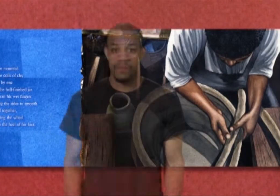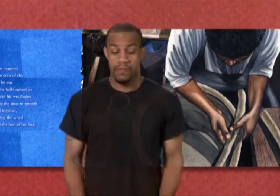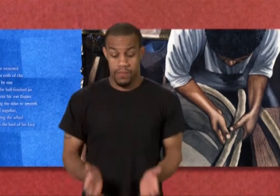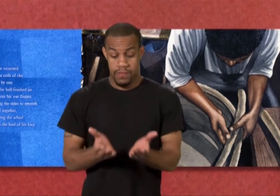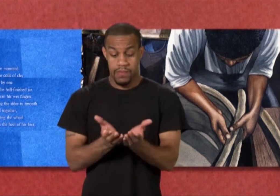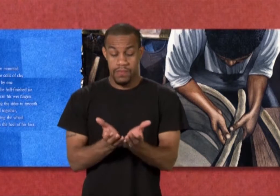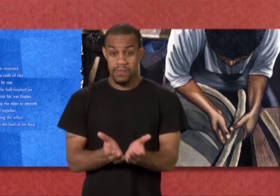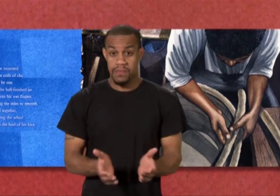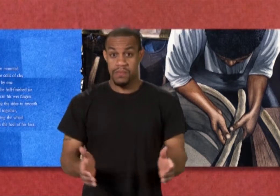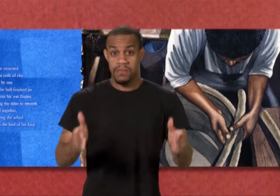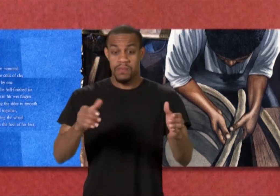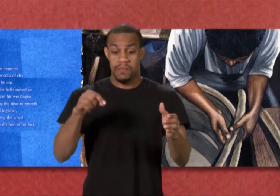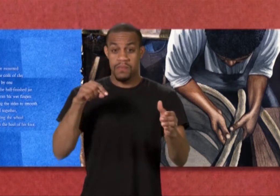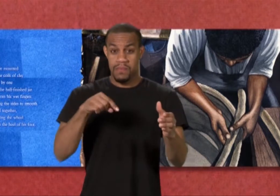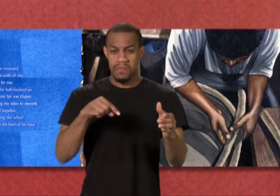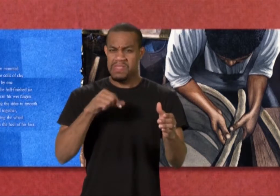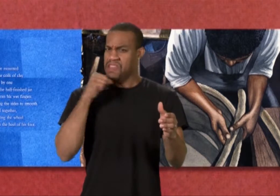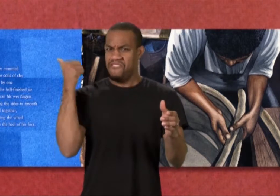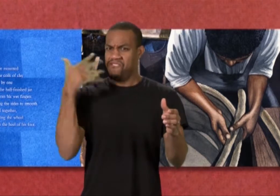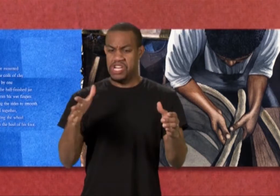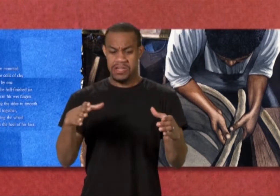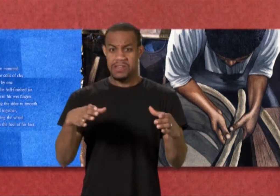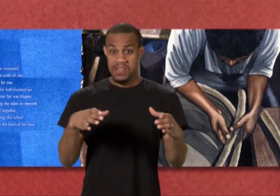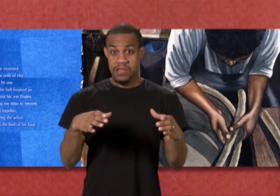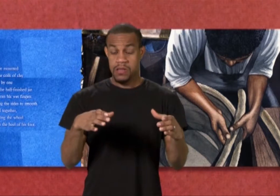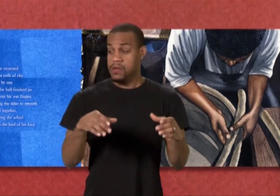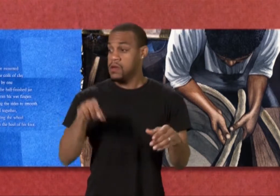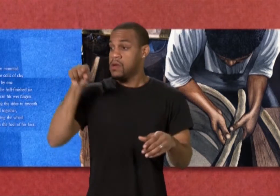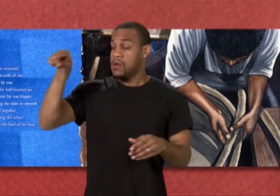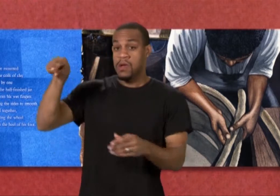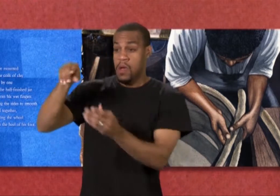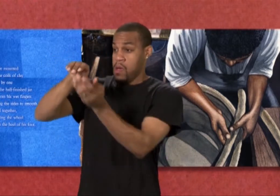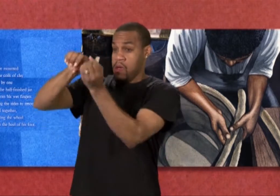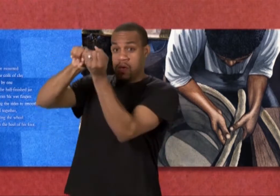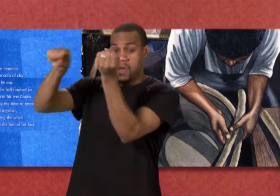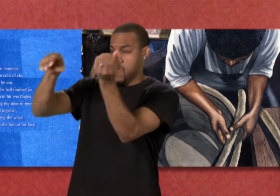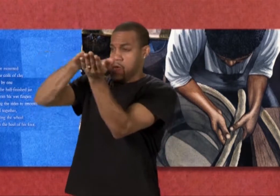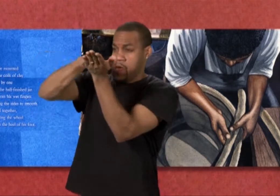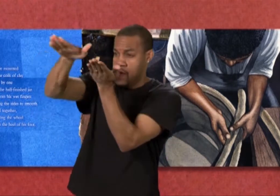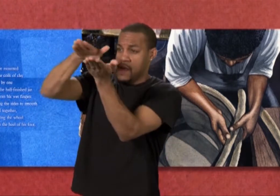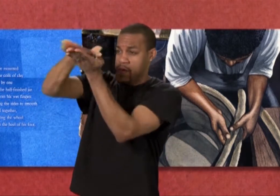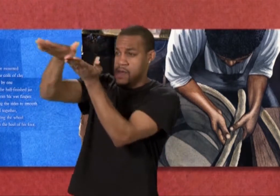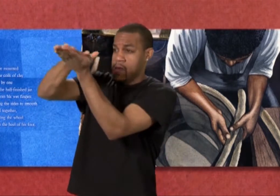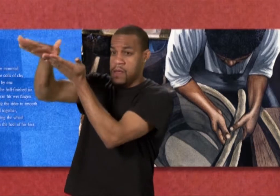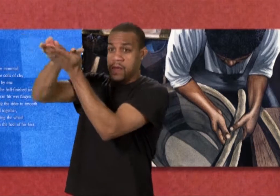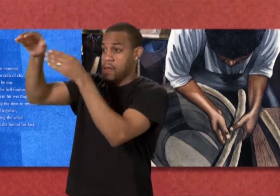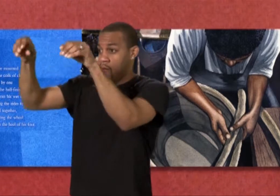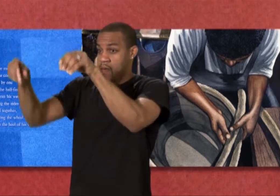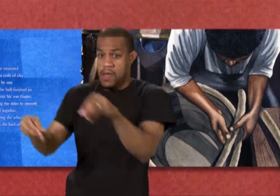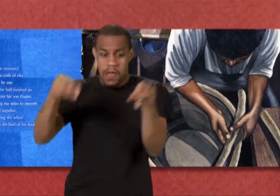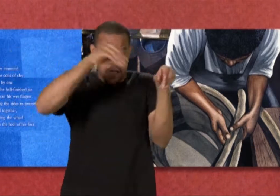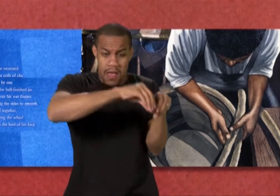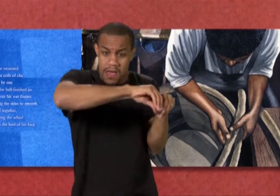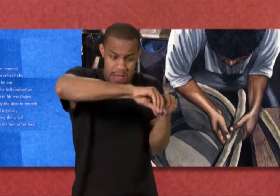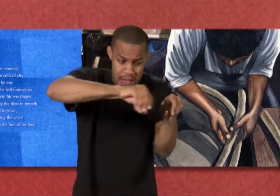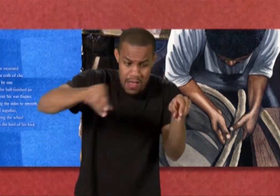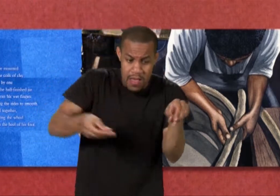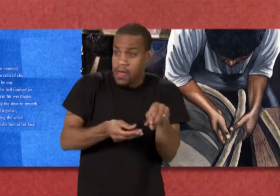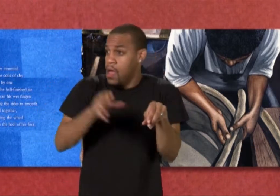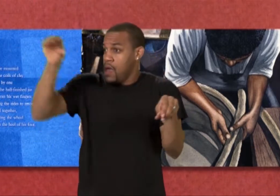Dave mounted these coils of clay, one by one, on the half-finished jar. He ran his wet fingers